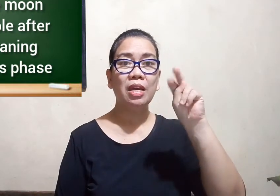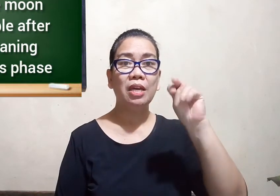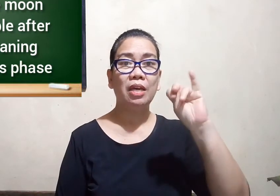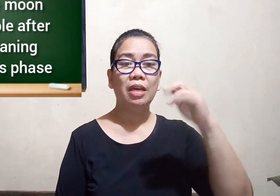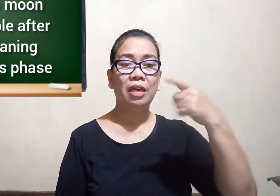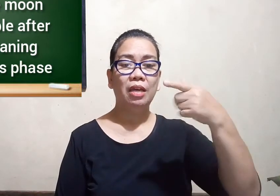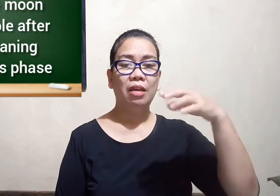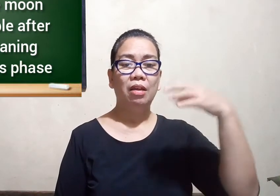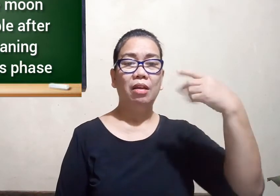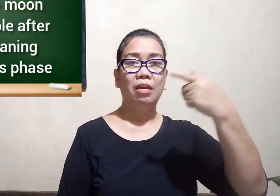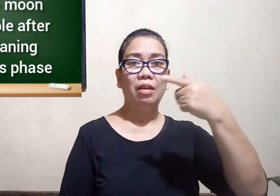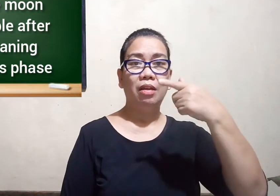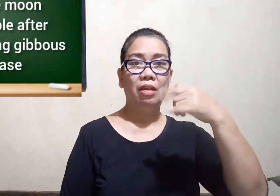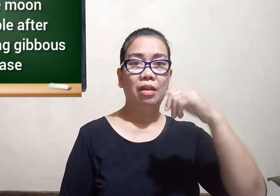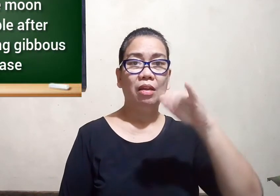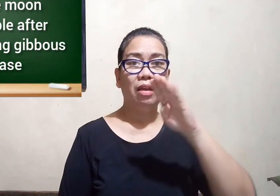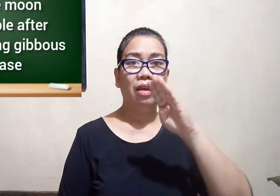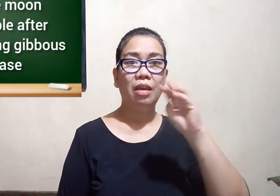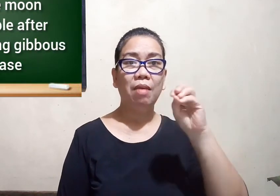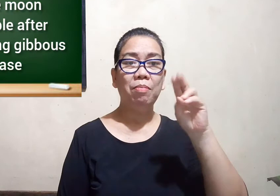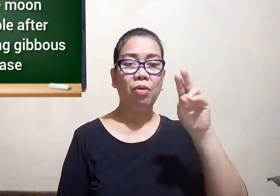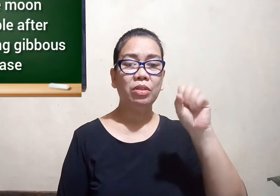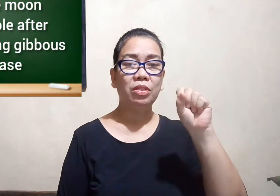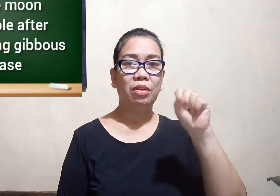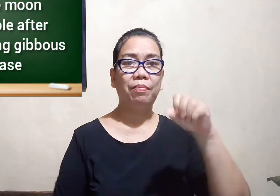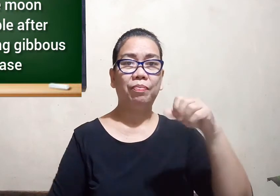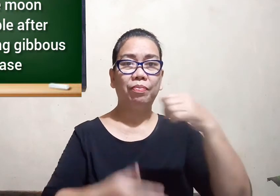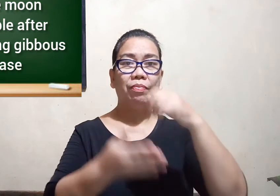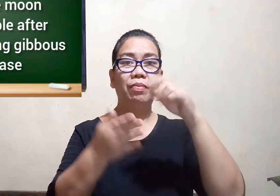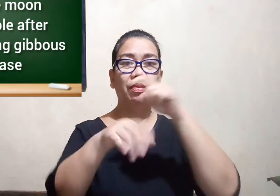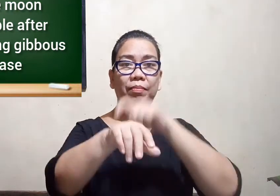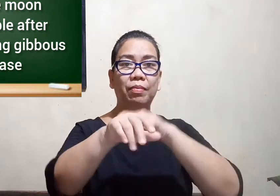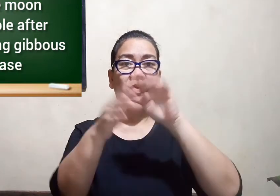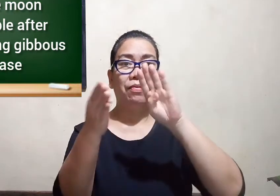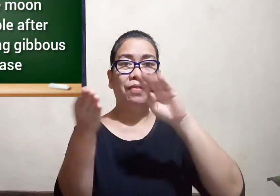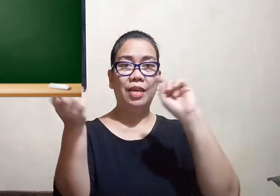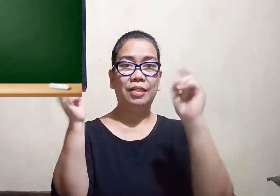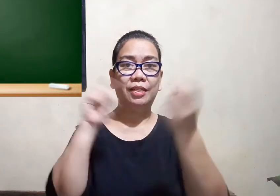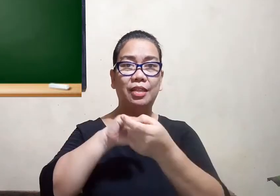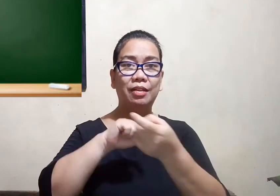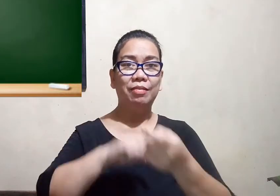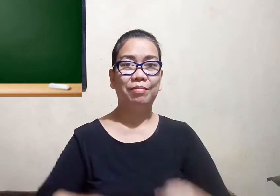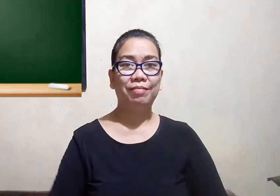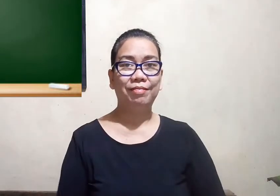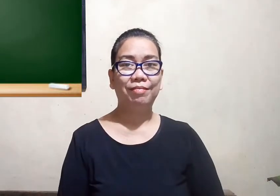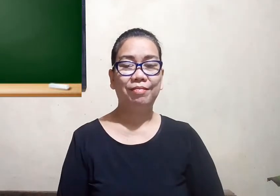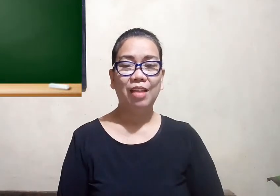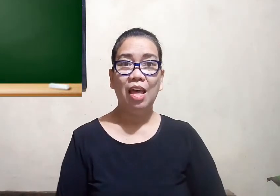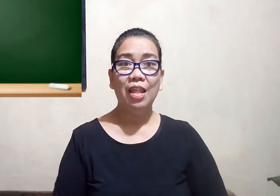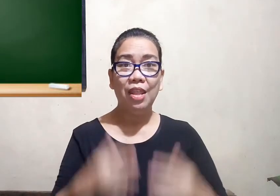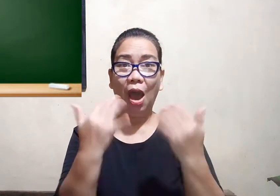give us give us things now